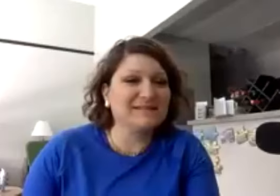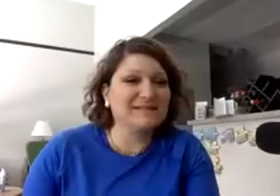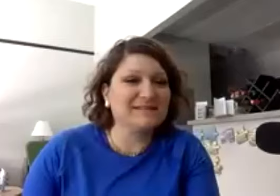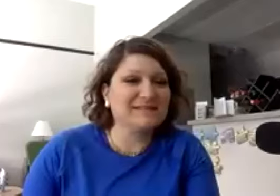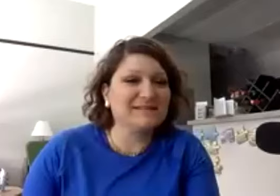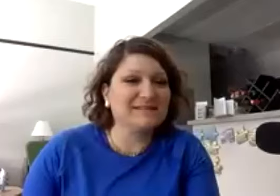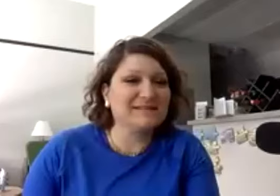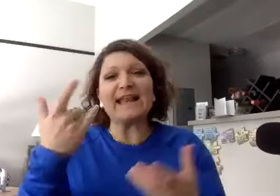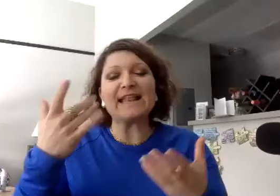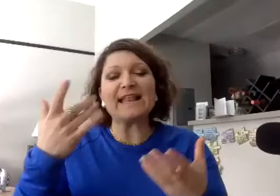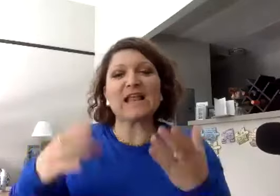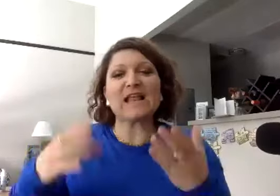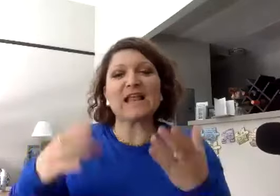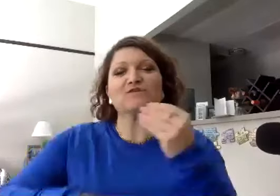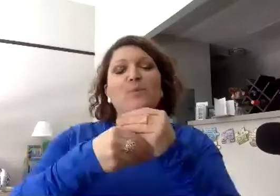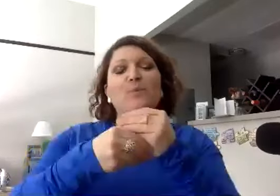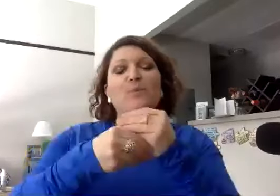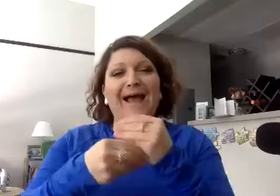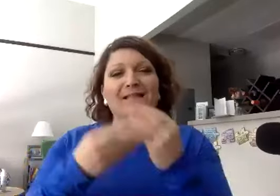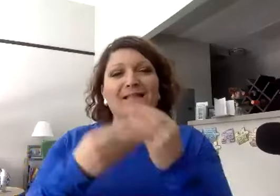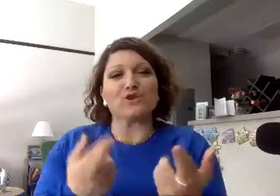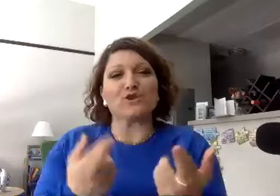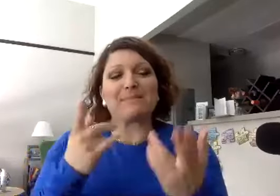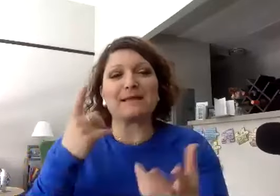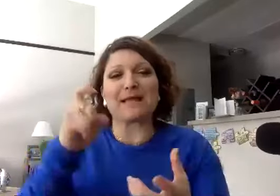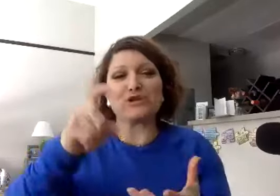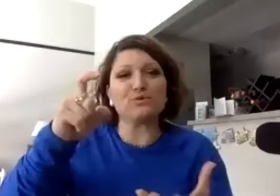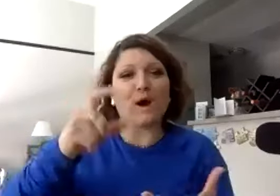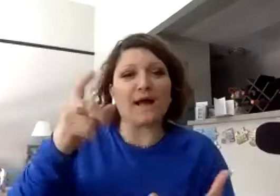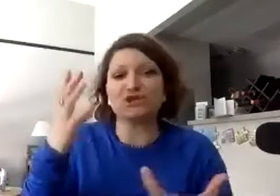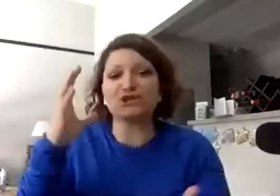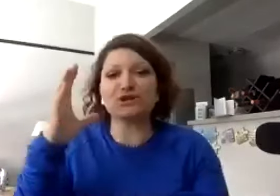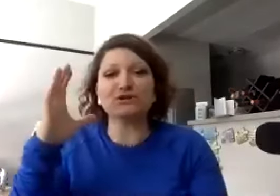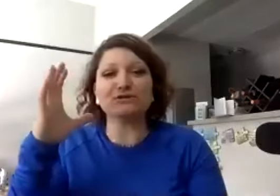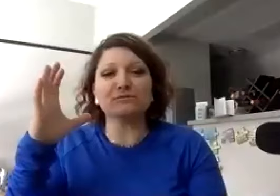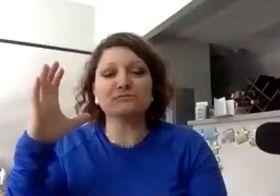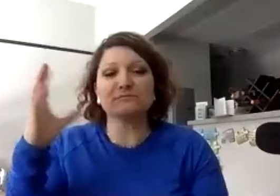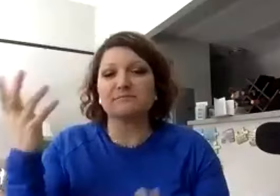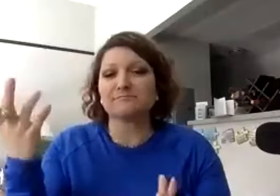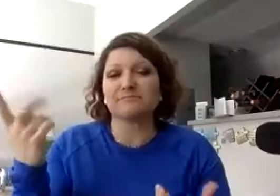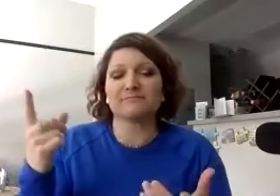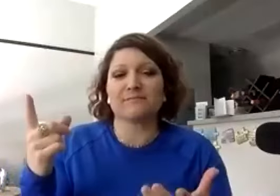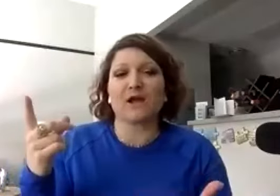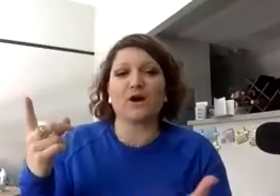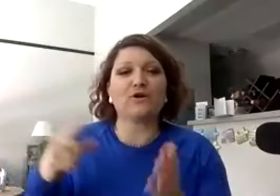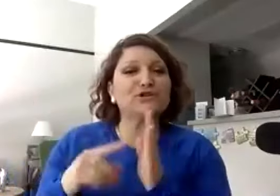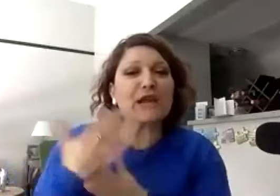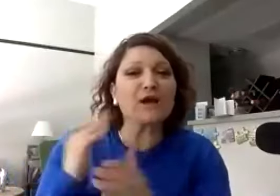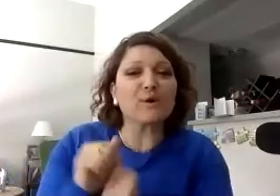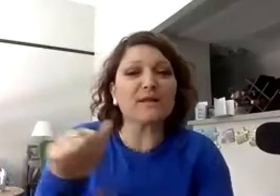Is there anything else you want to add that you recommend that you wanted to, you know, share with